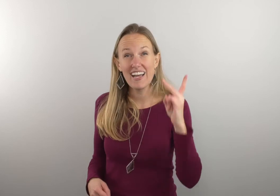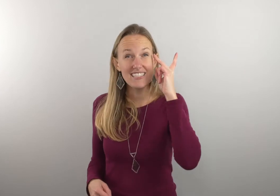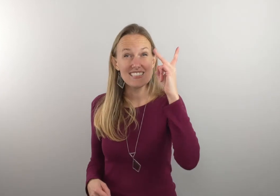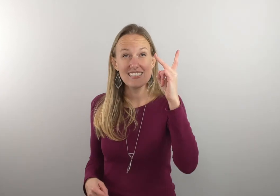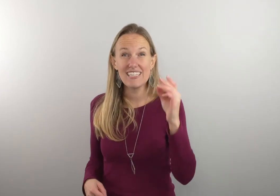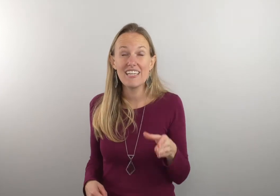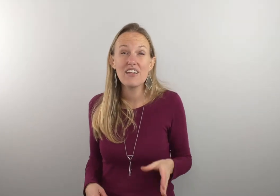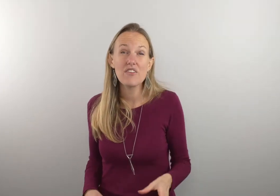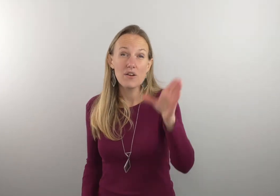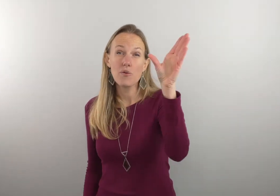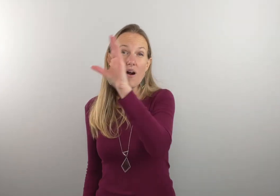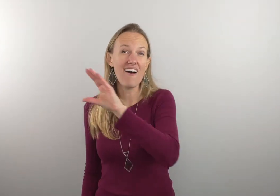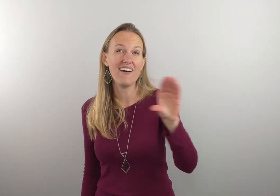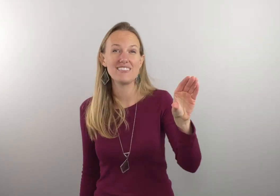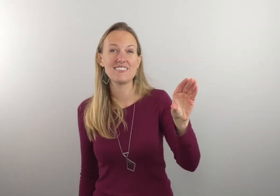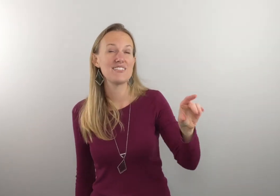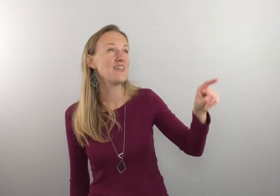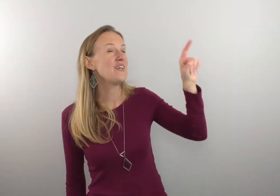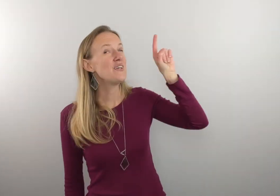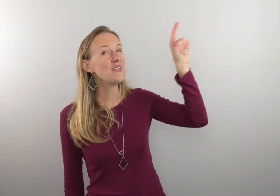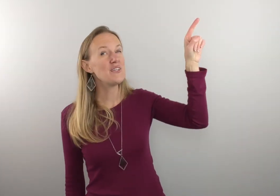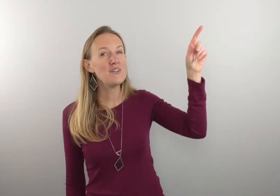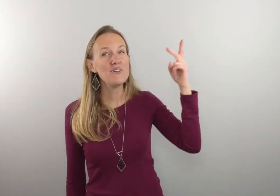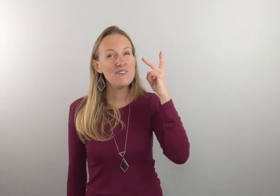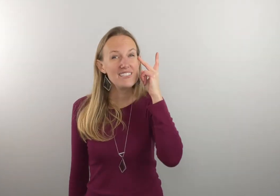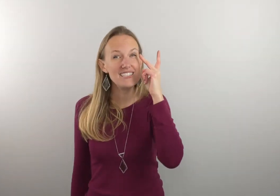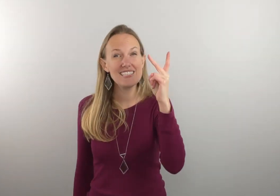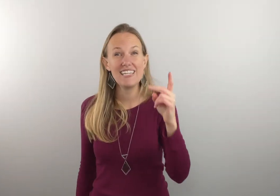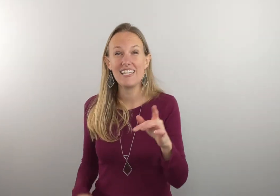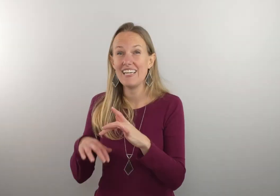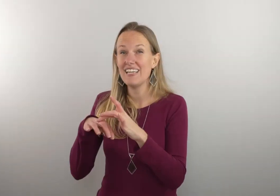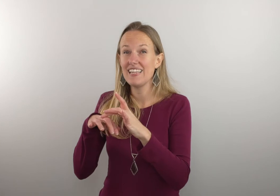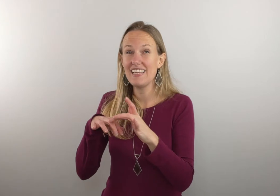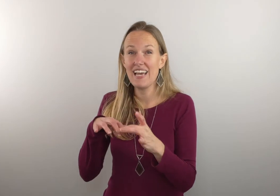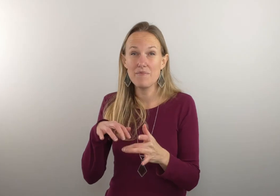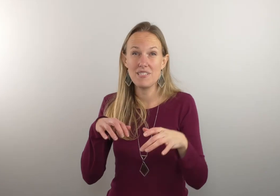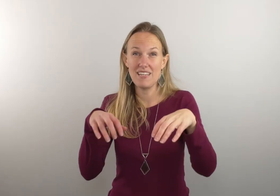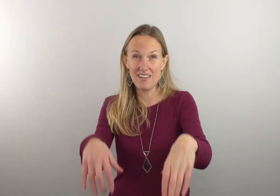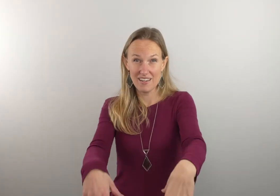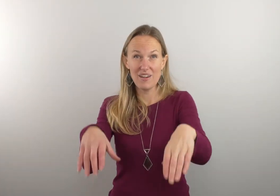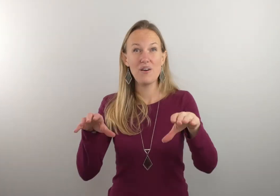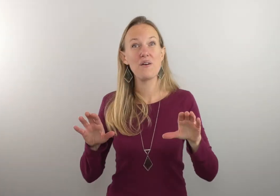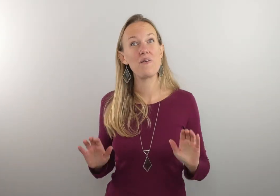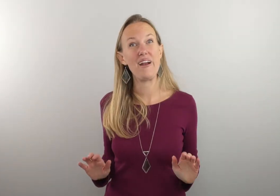see the cross you see the empty grave